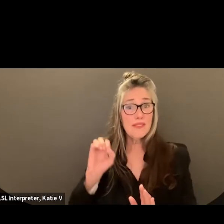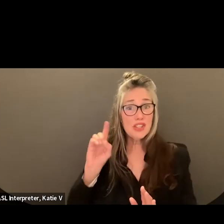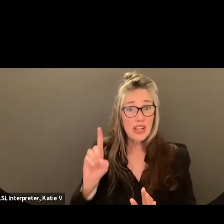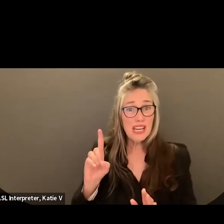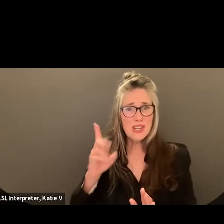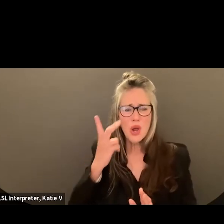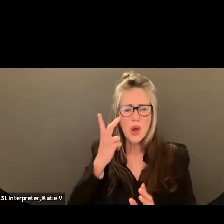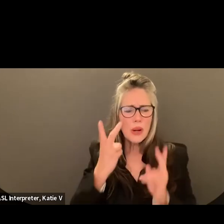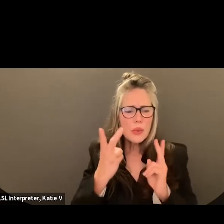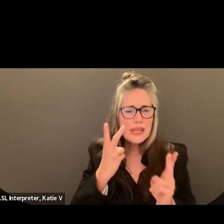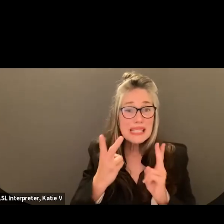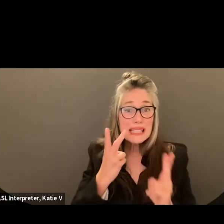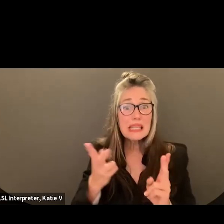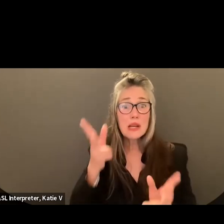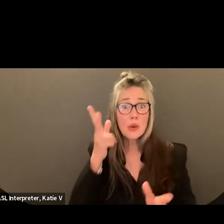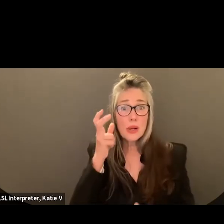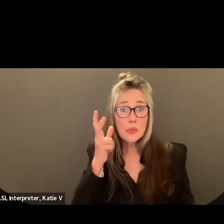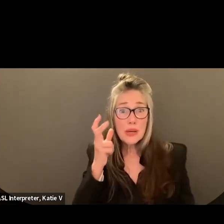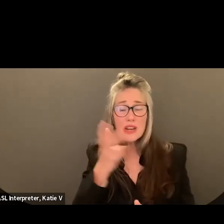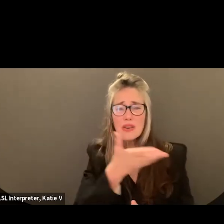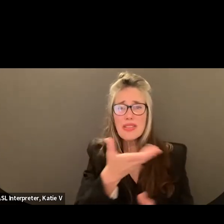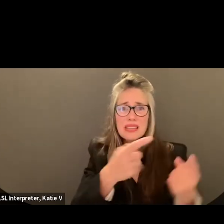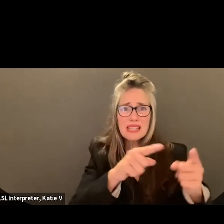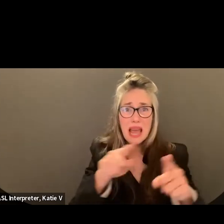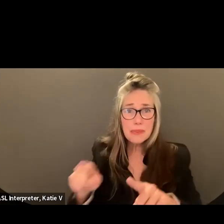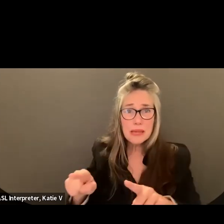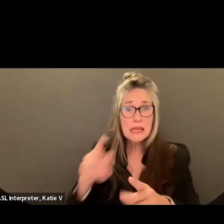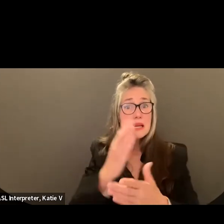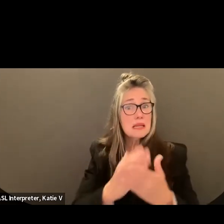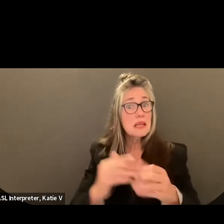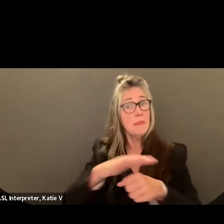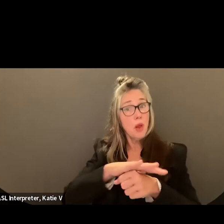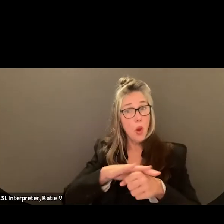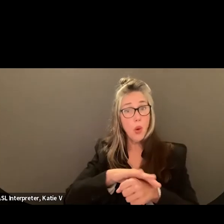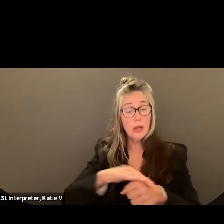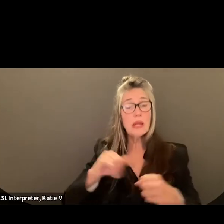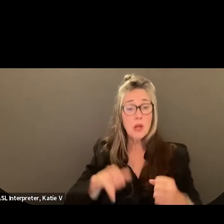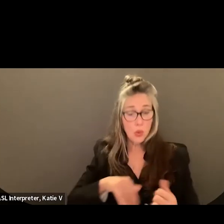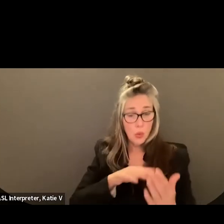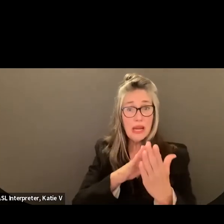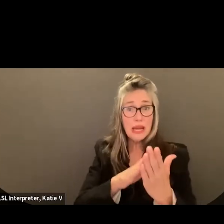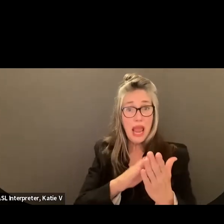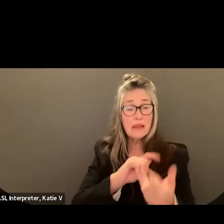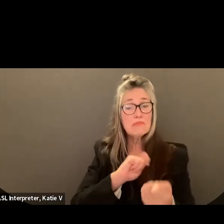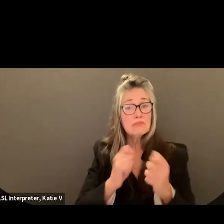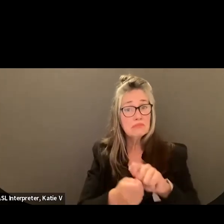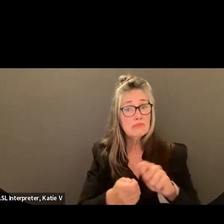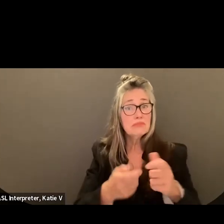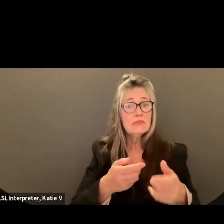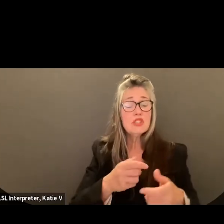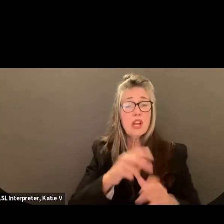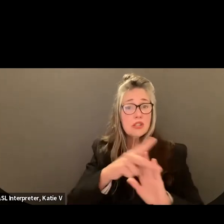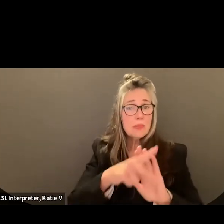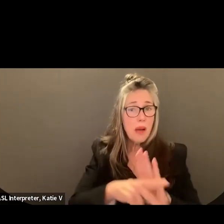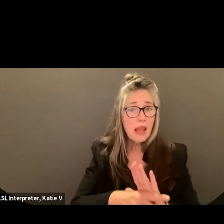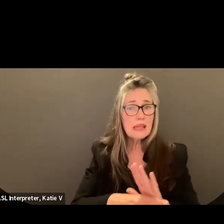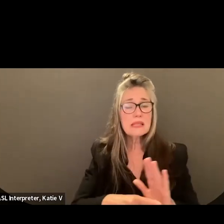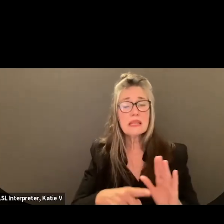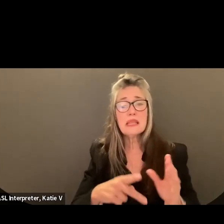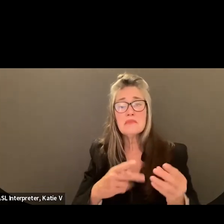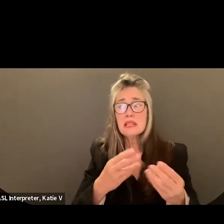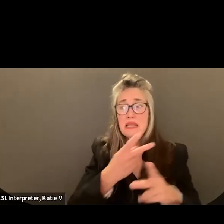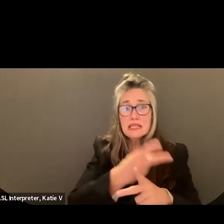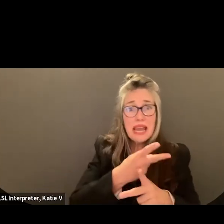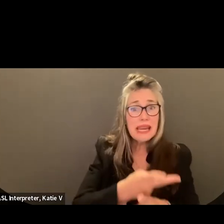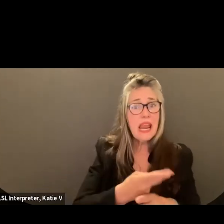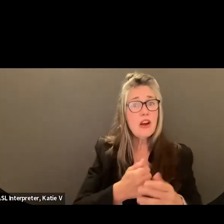things may be happening some of it that we can take care of some of it in this local things that we could do maybe changing our policy but really listening very